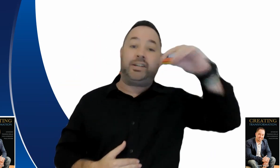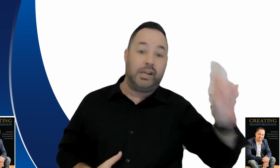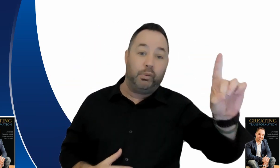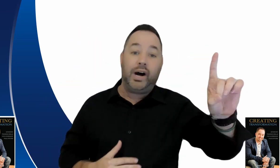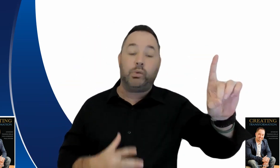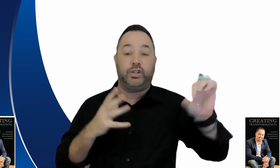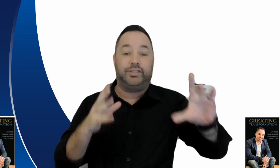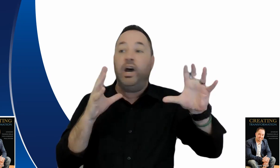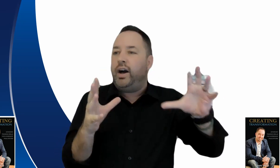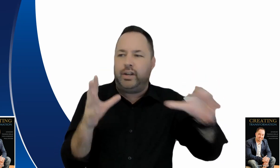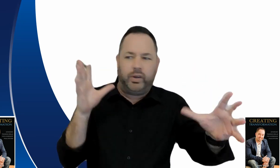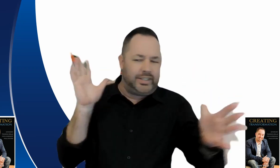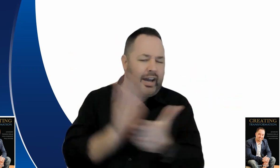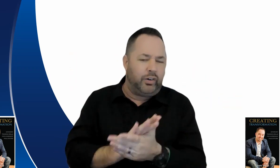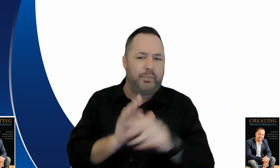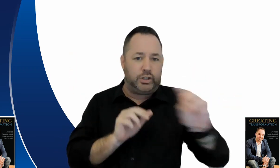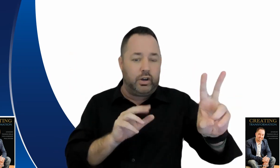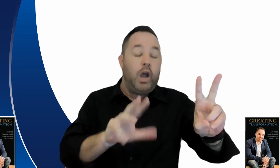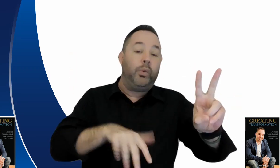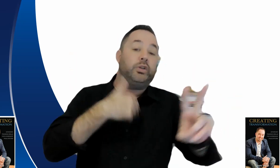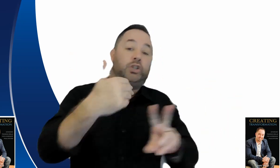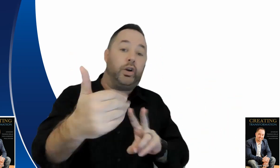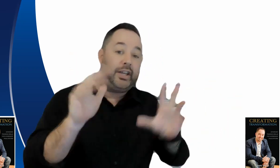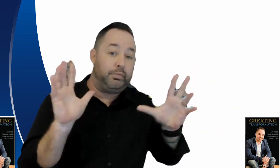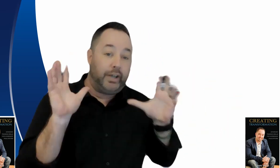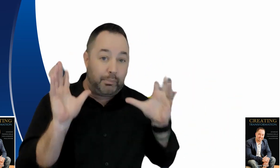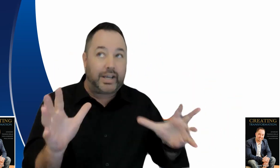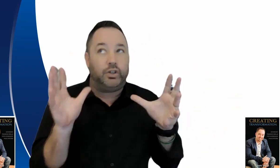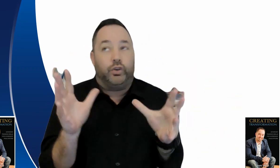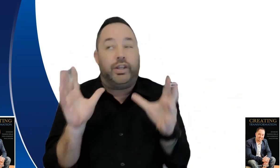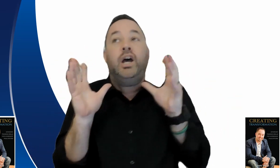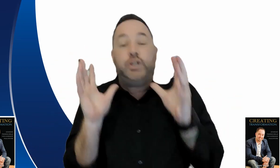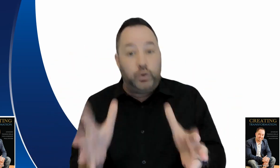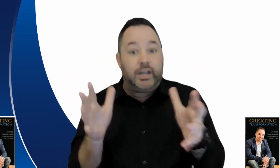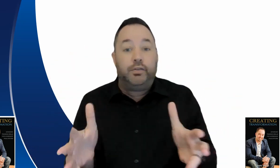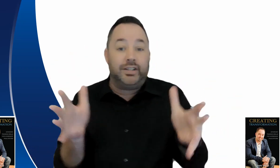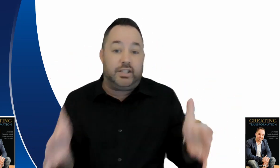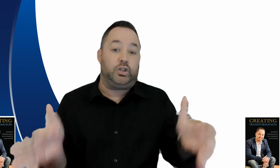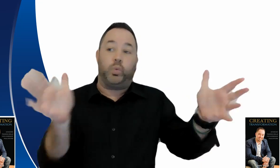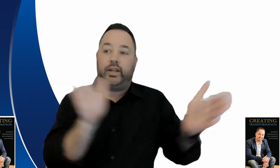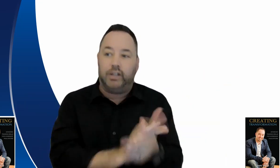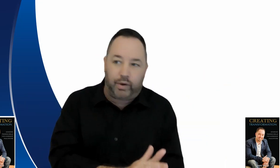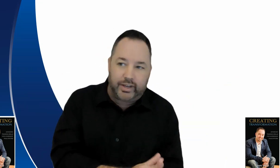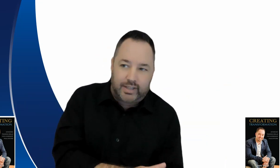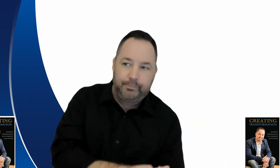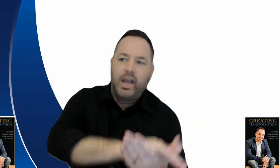back to number one which is i think was yeah or number two which was don't give you know making sure that you give consistent regular breaks there